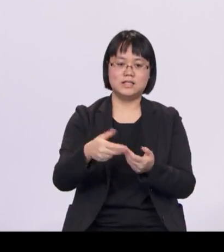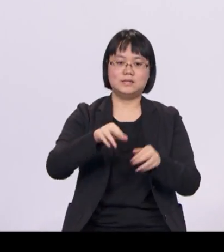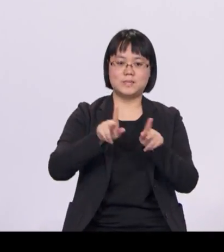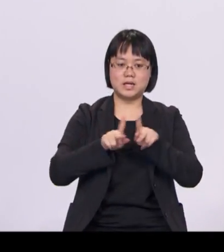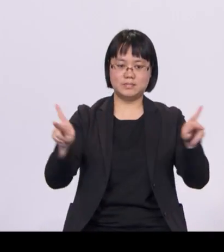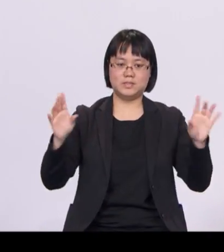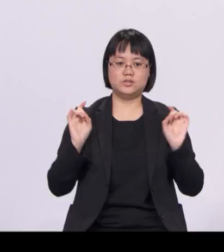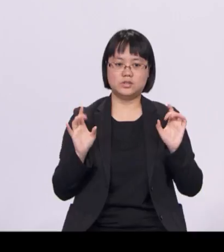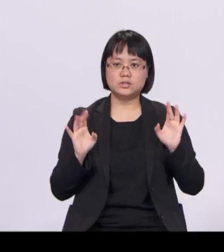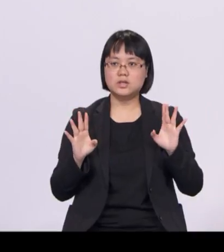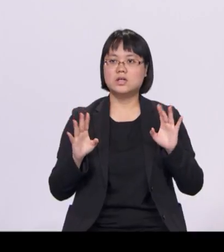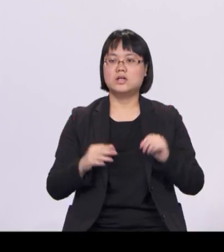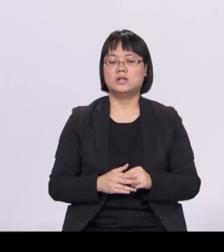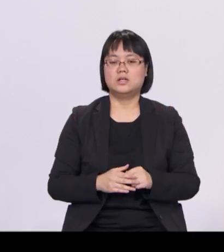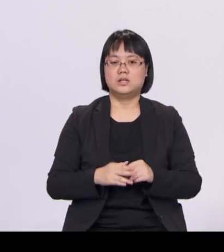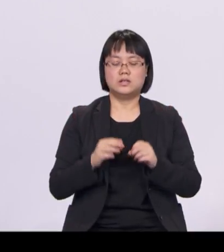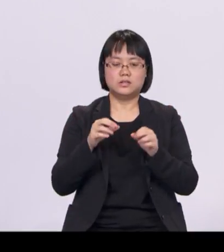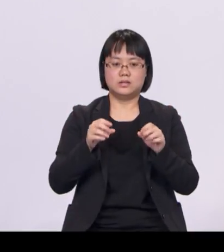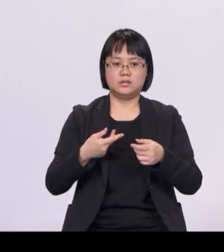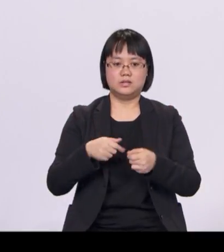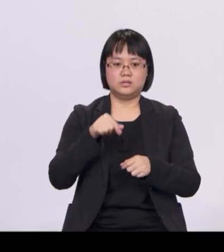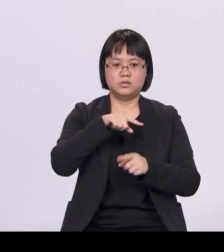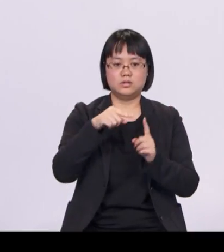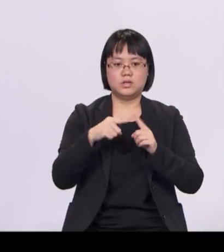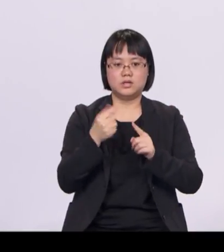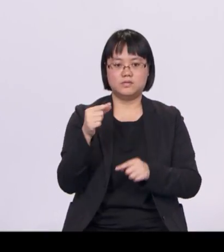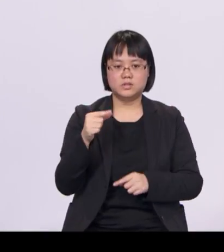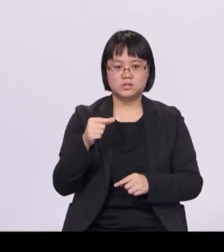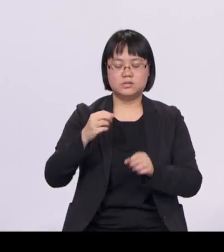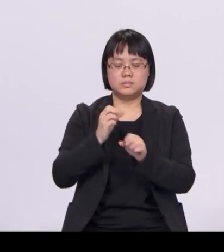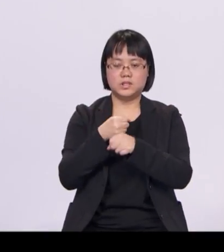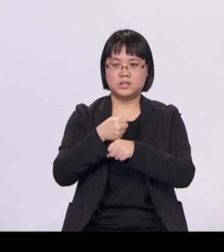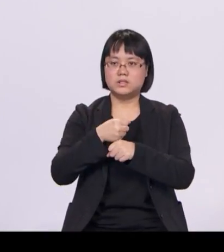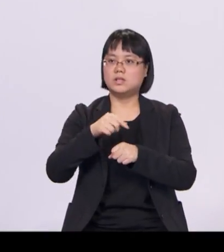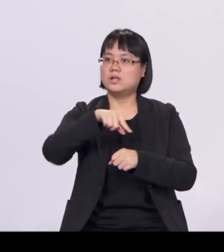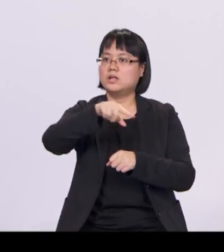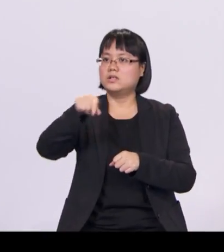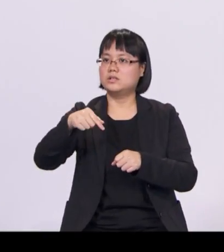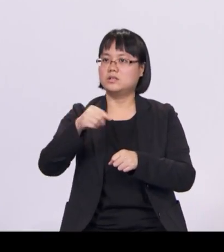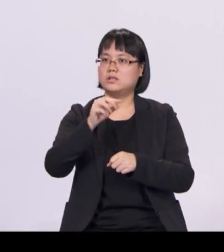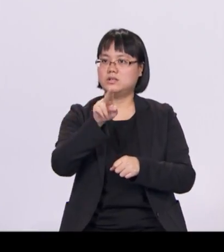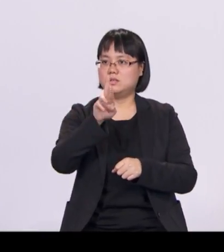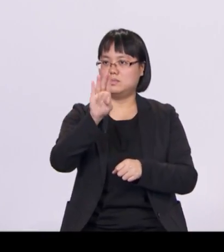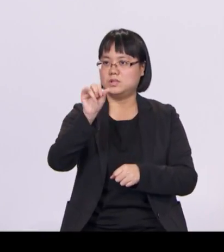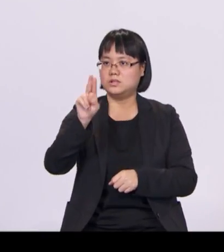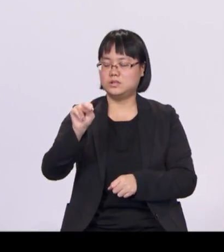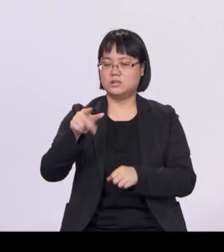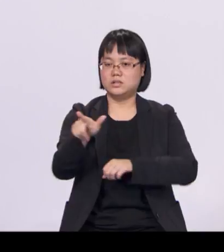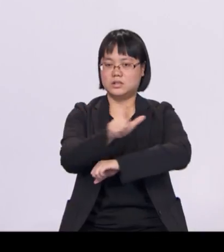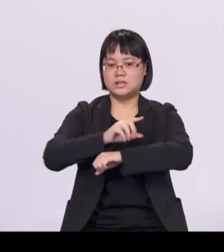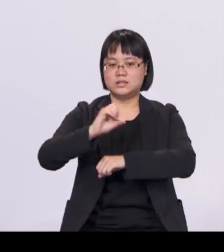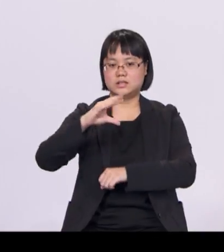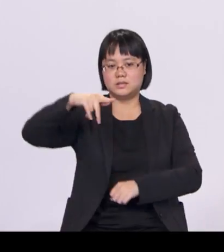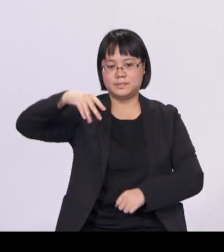and green-certified buildings have become a hallmark in our urban landscape. Our early measures